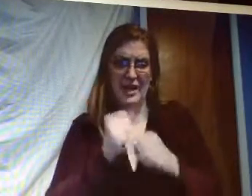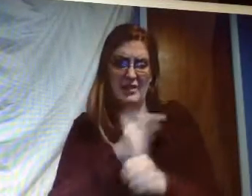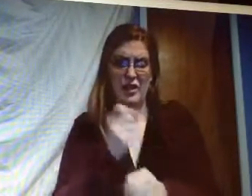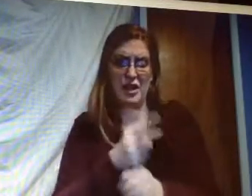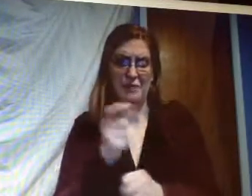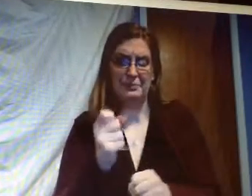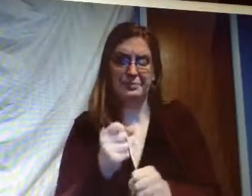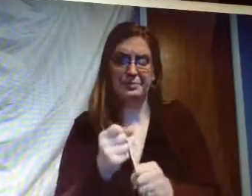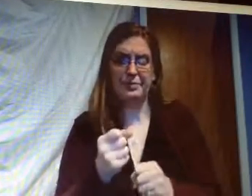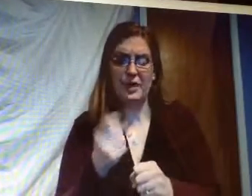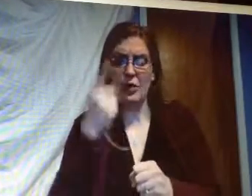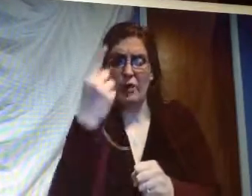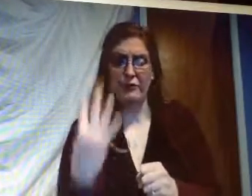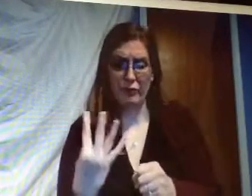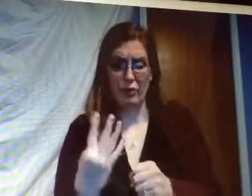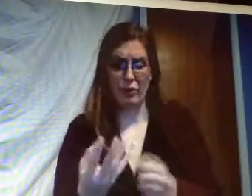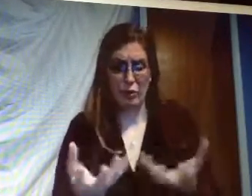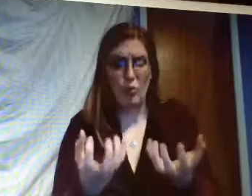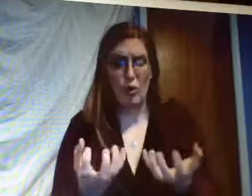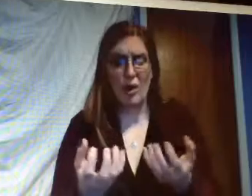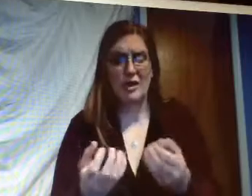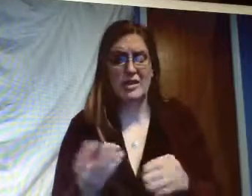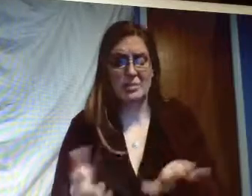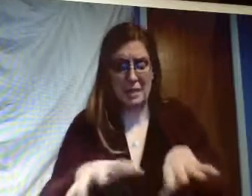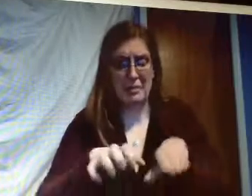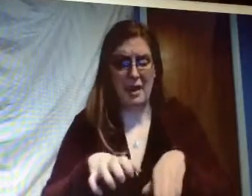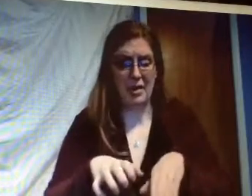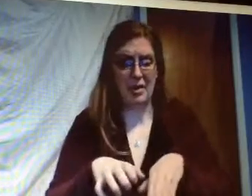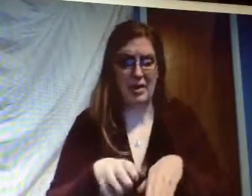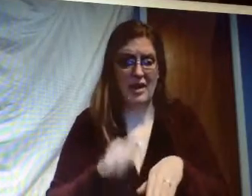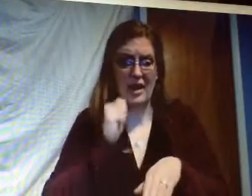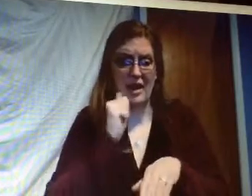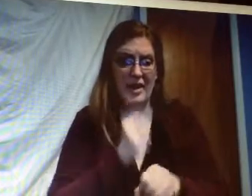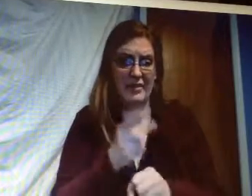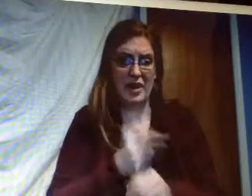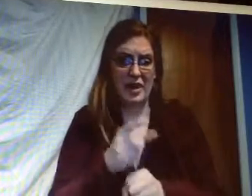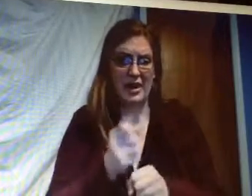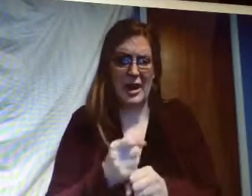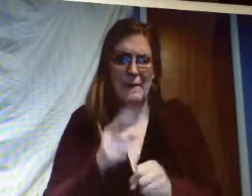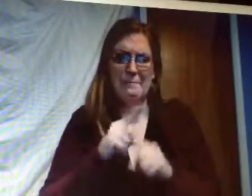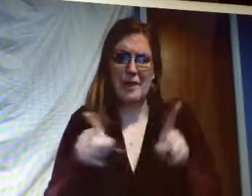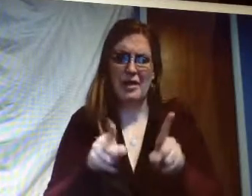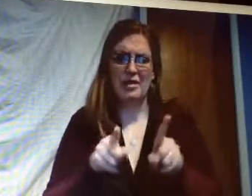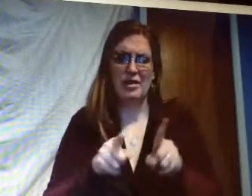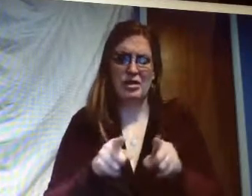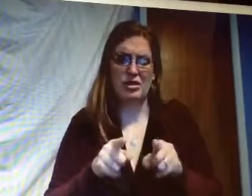every year one-fourth one to be buried every year but